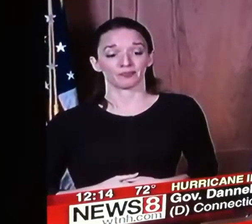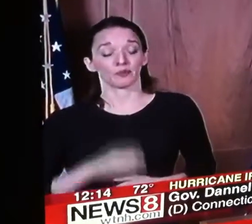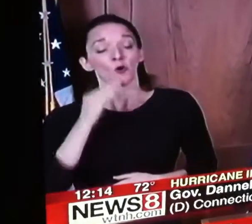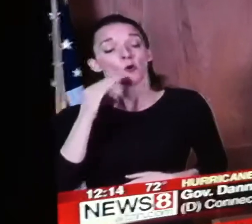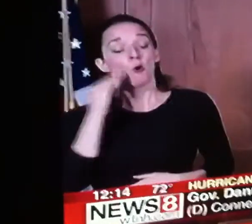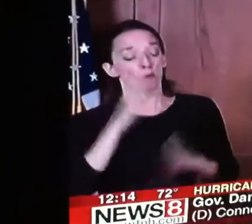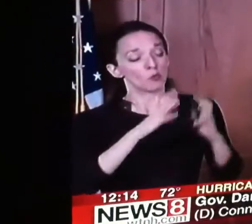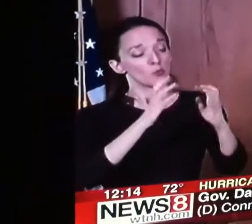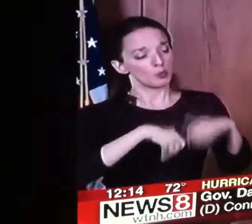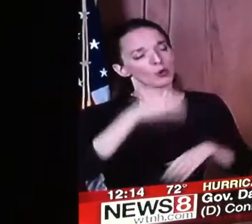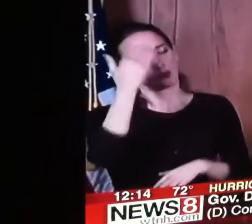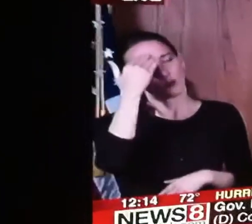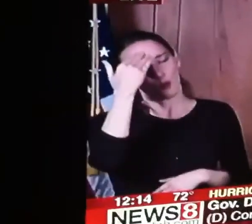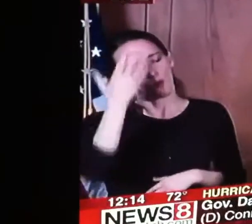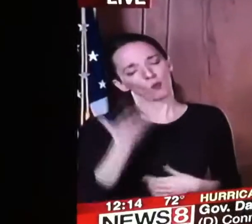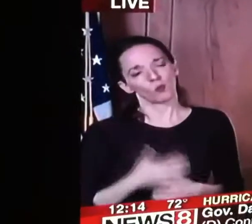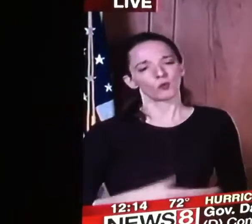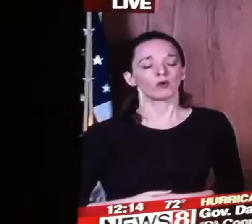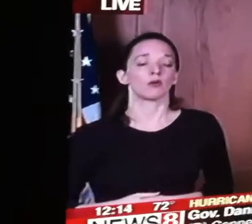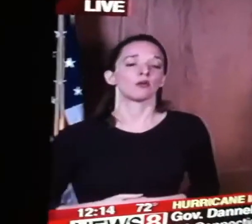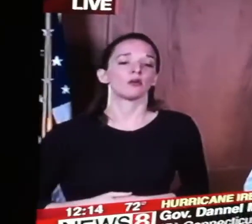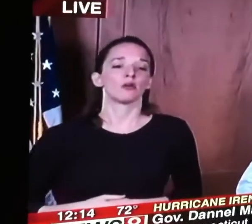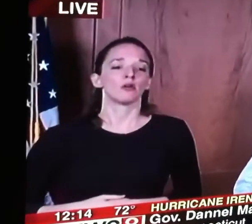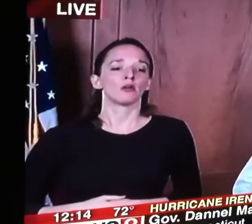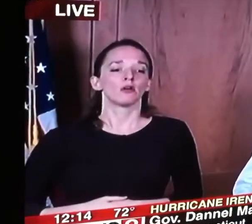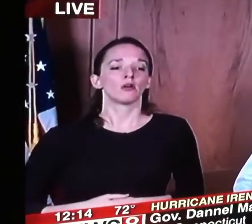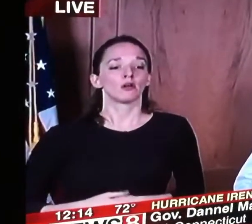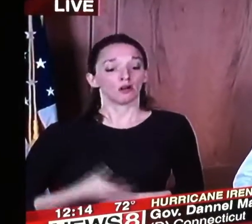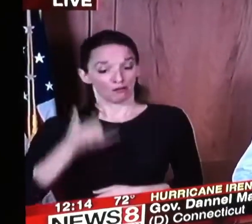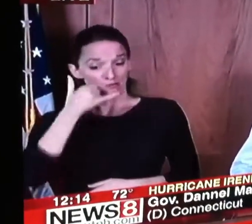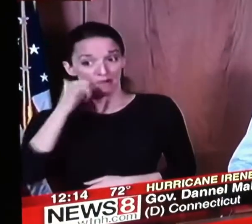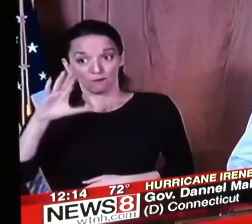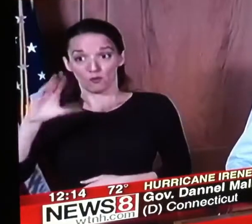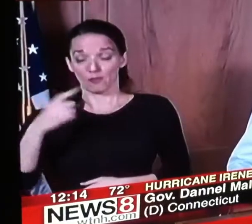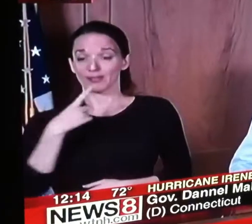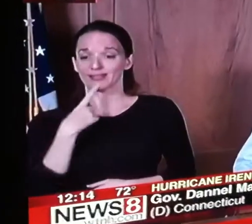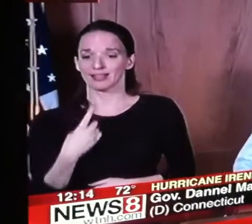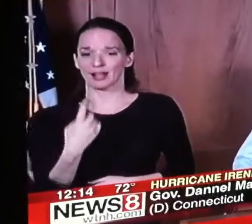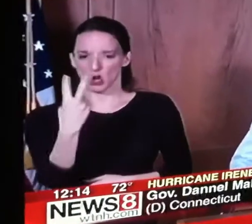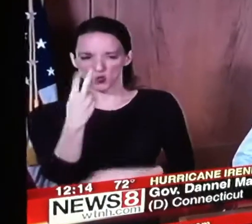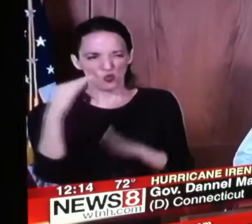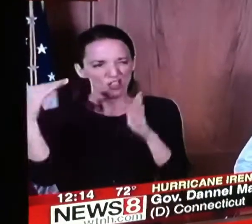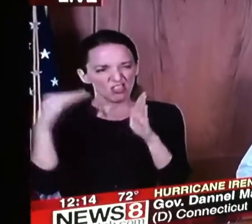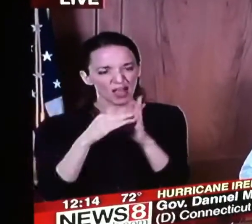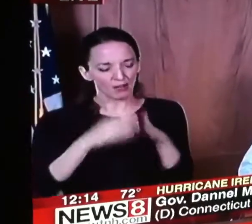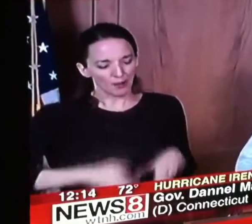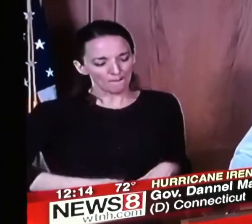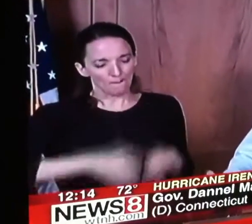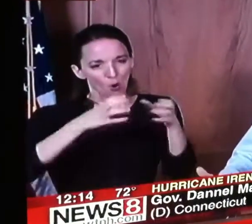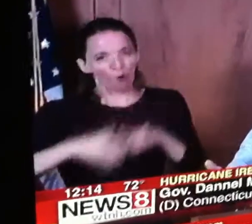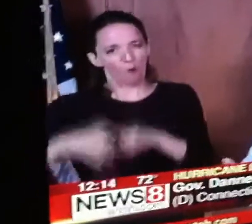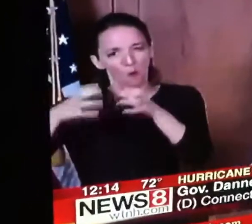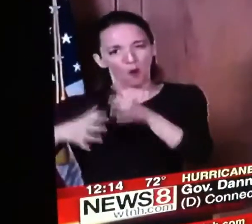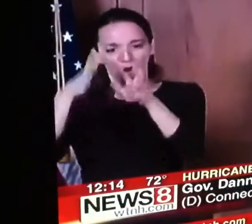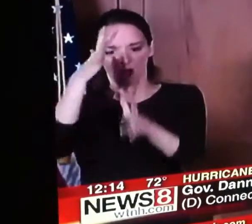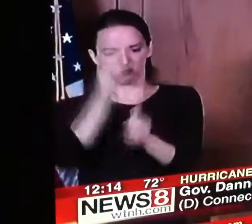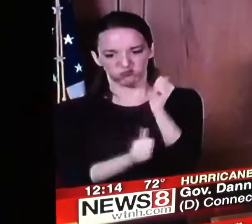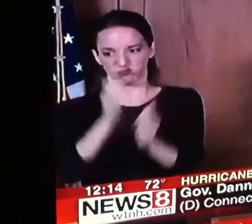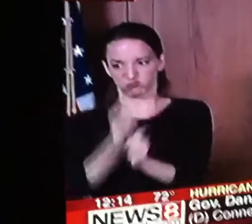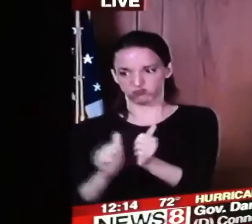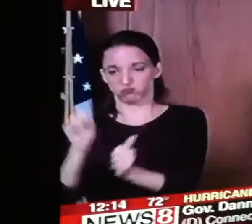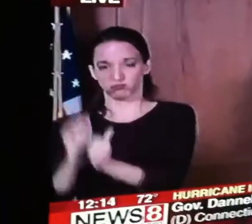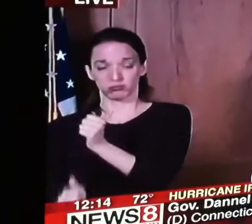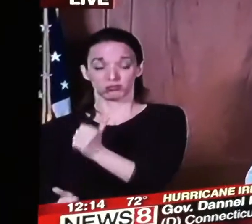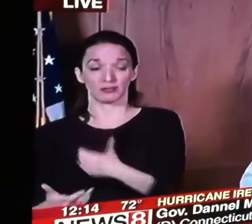telephone company provided information about 200 uh pol with 2 000 poles being damaged uh now i you know i don't know what the